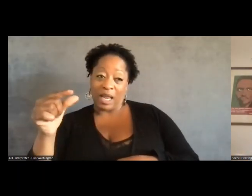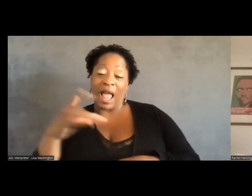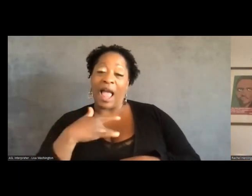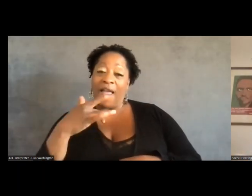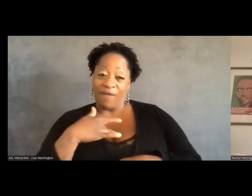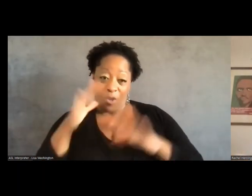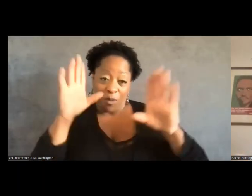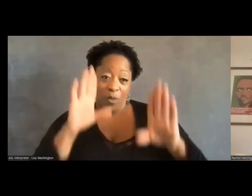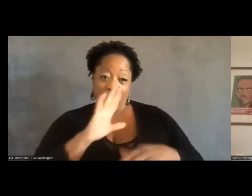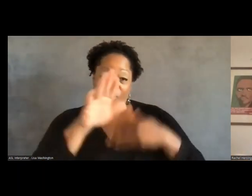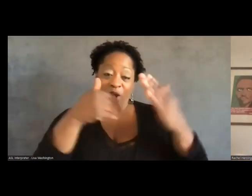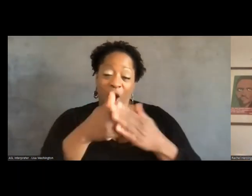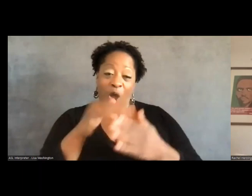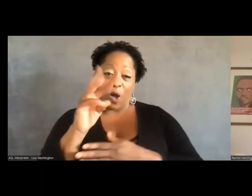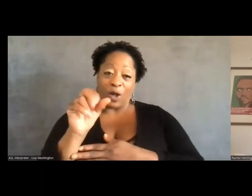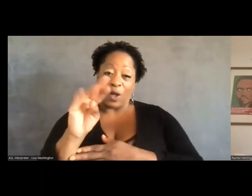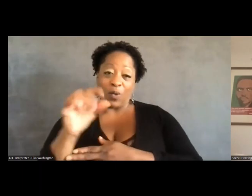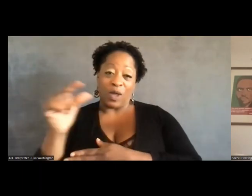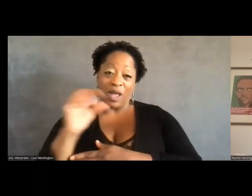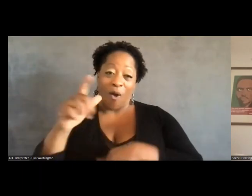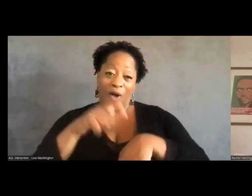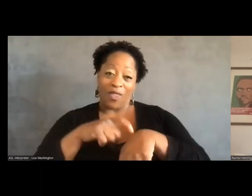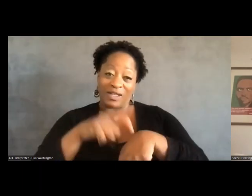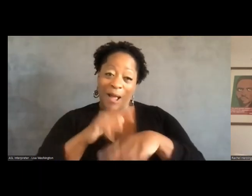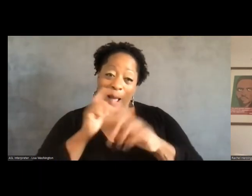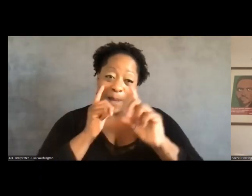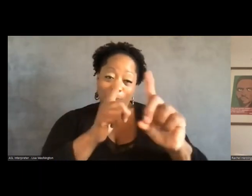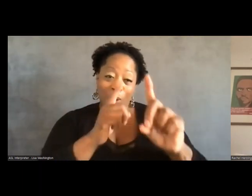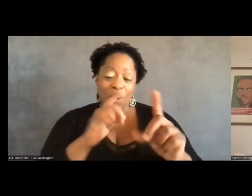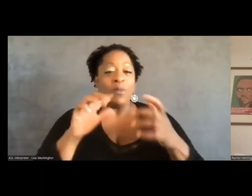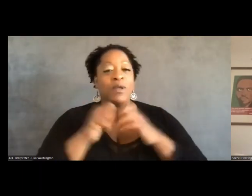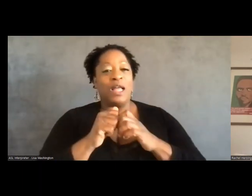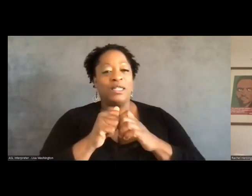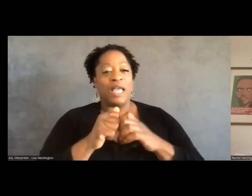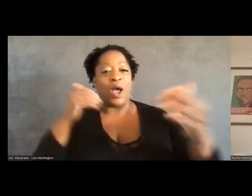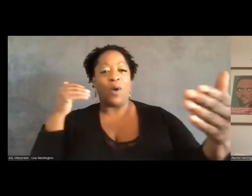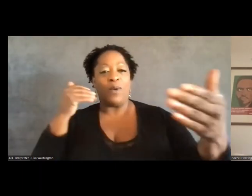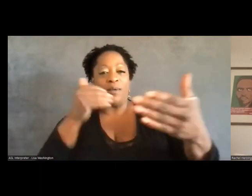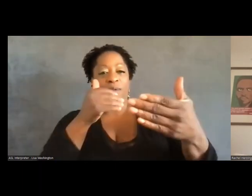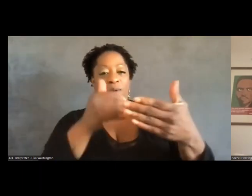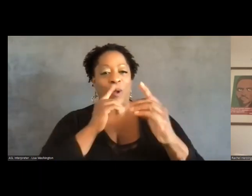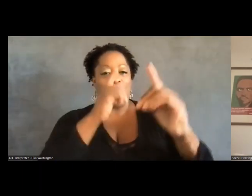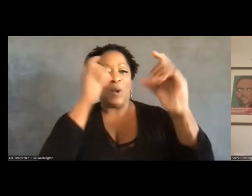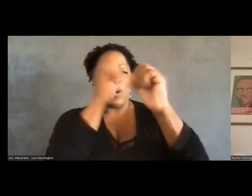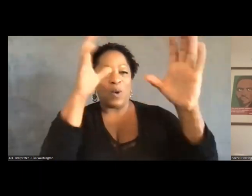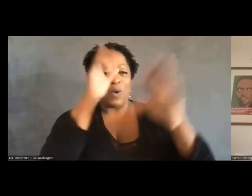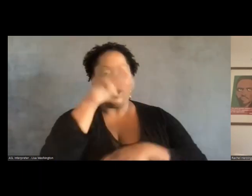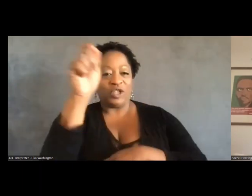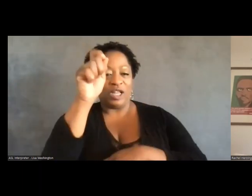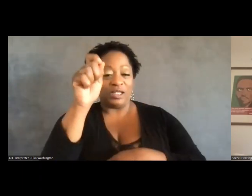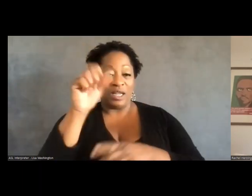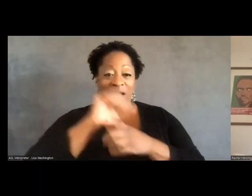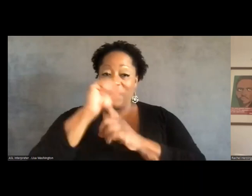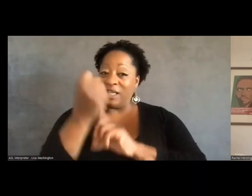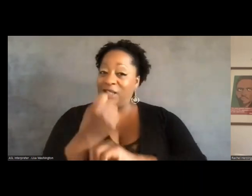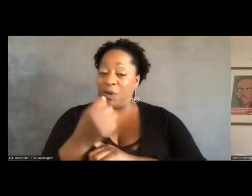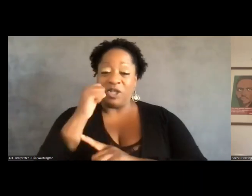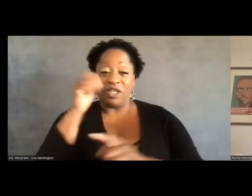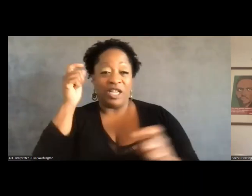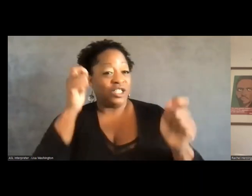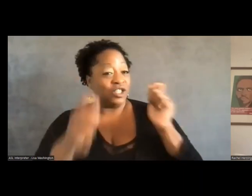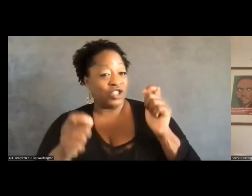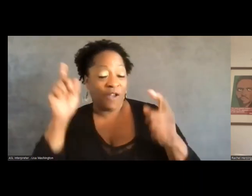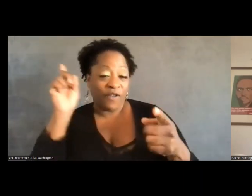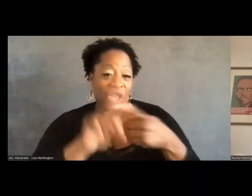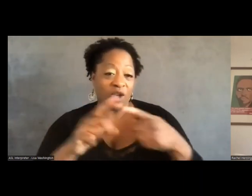all the time, but that's how we move toward our goals. The conditions don't shift unless we require